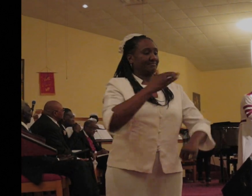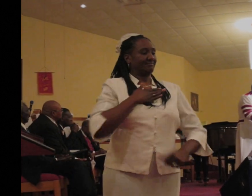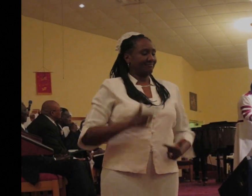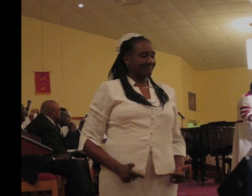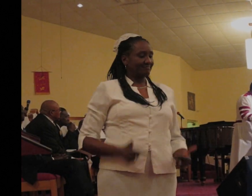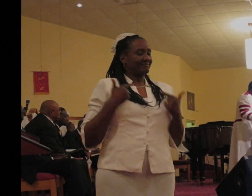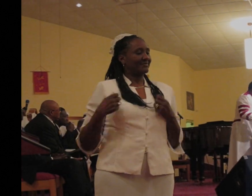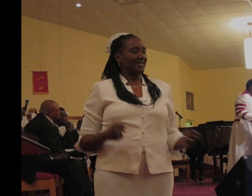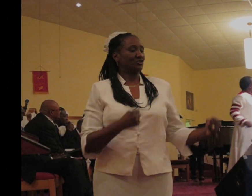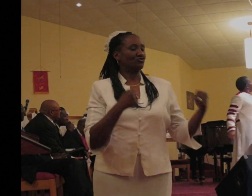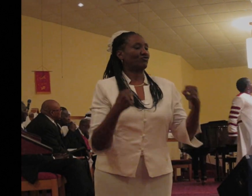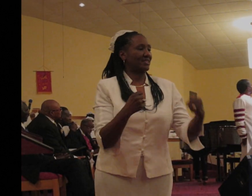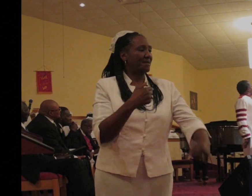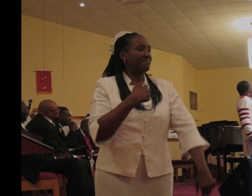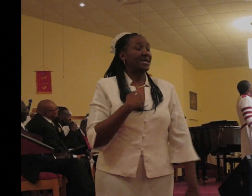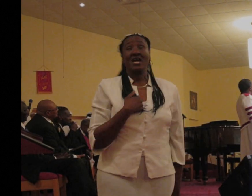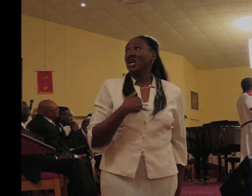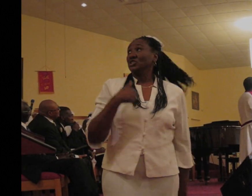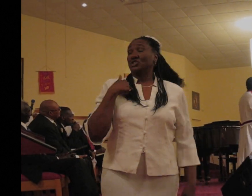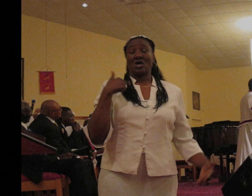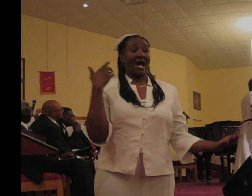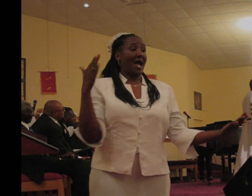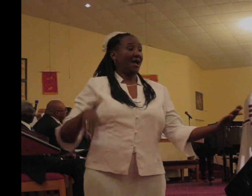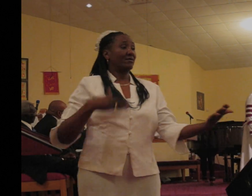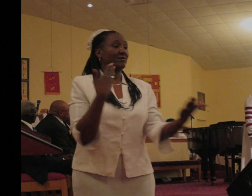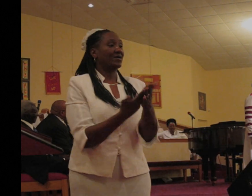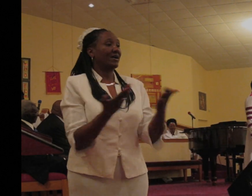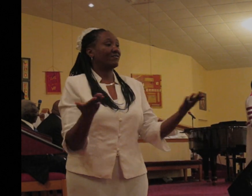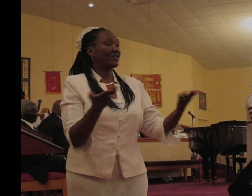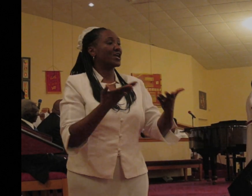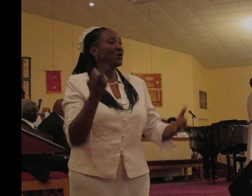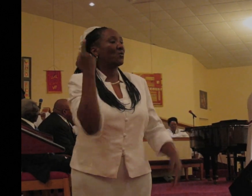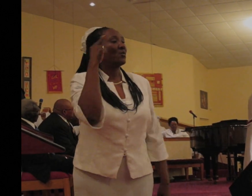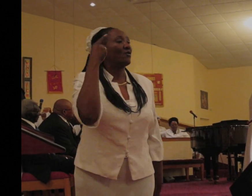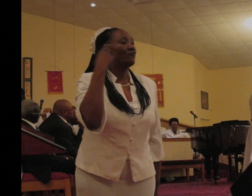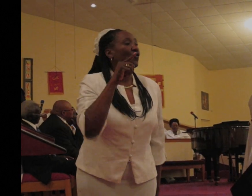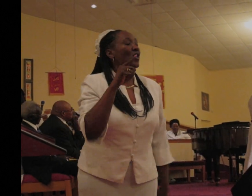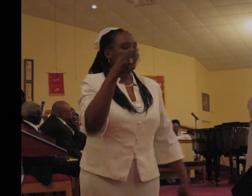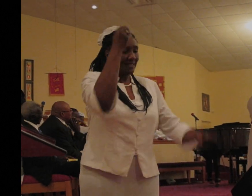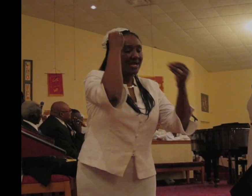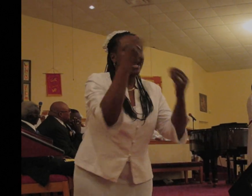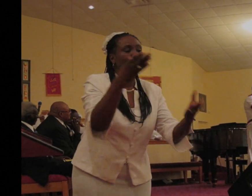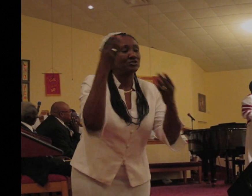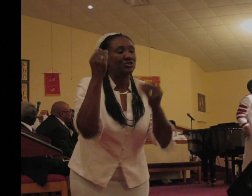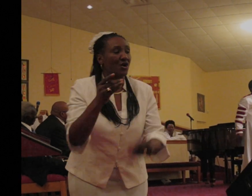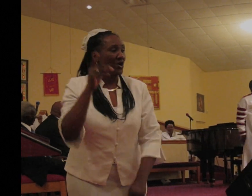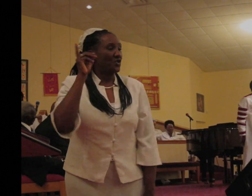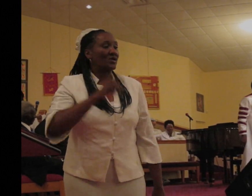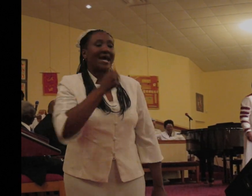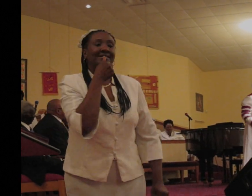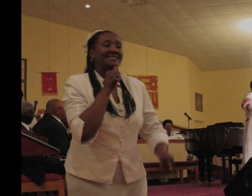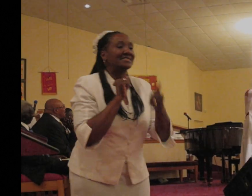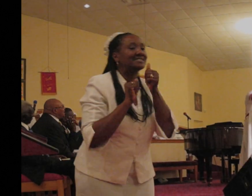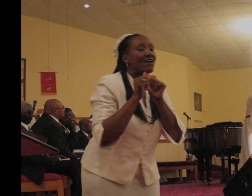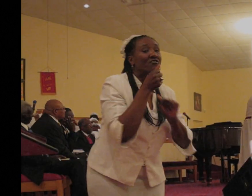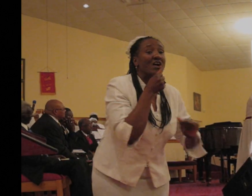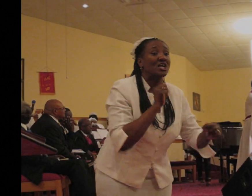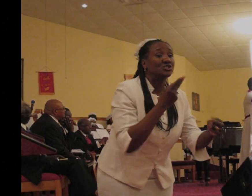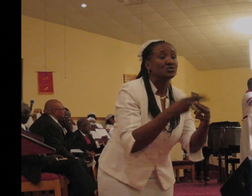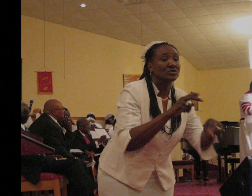me. And so I've come to let you know. That you've got to suffer a while. You've got to go through